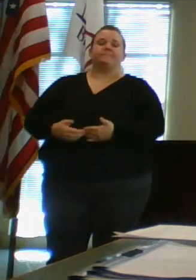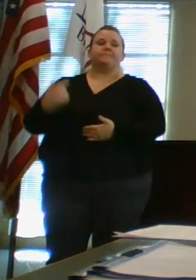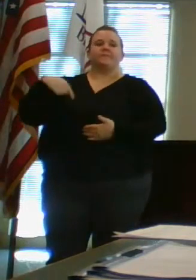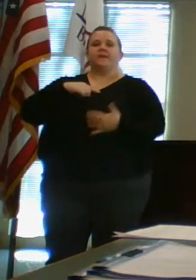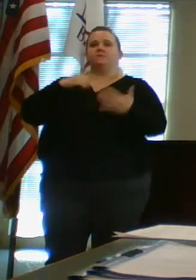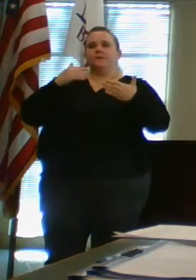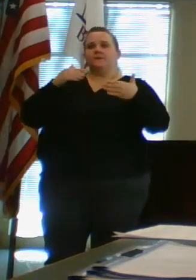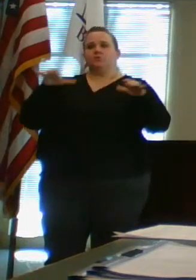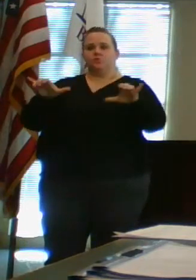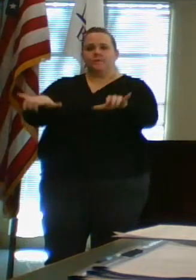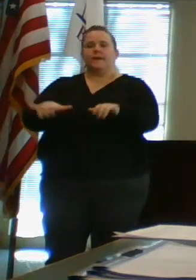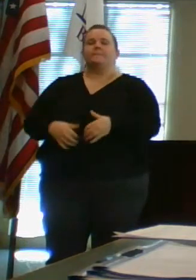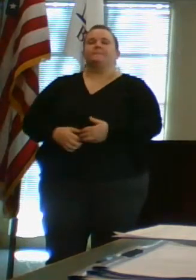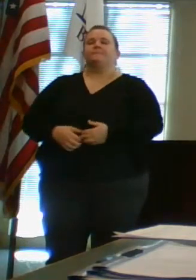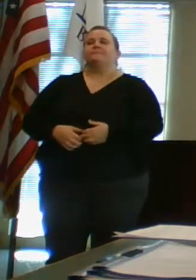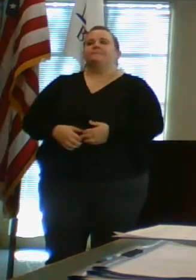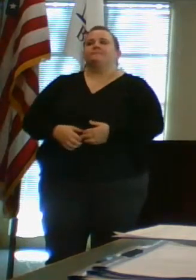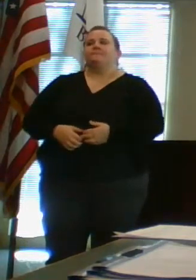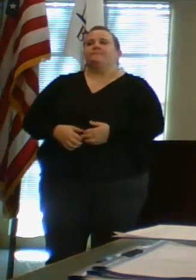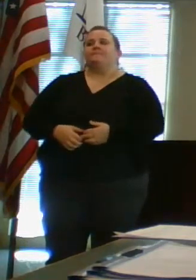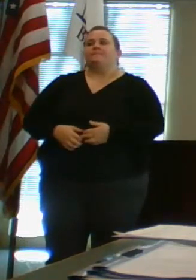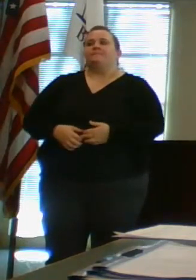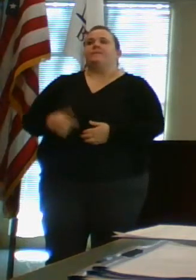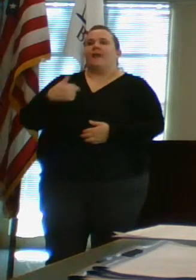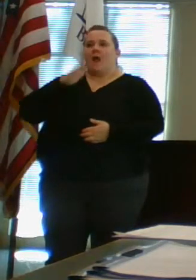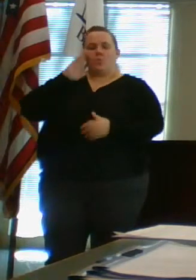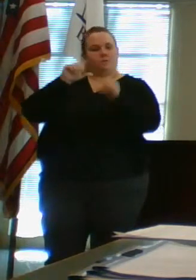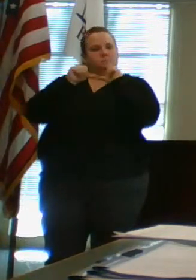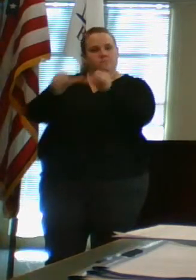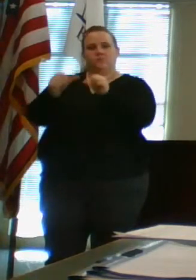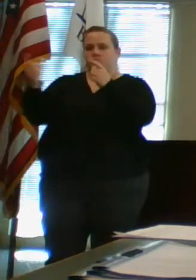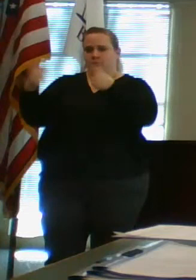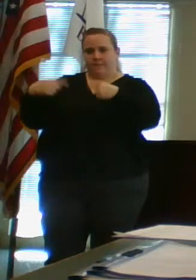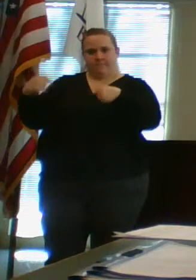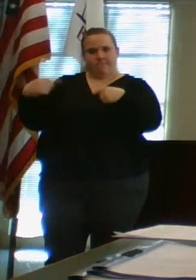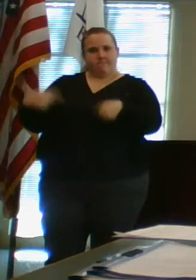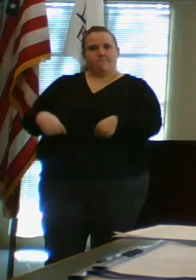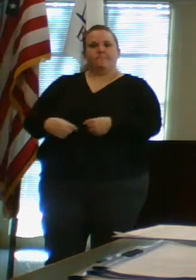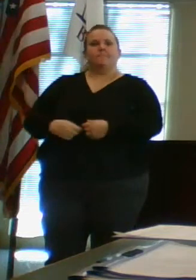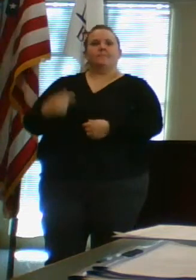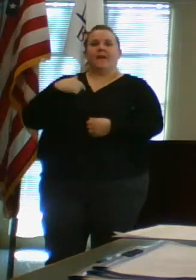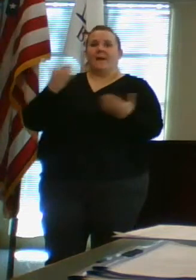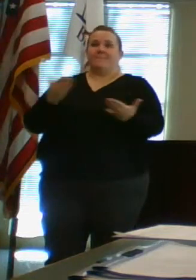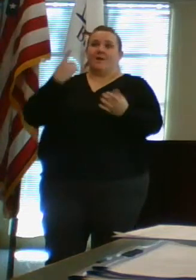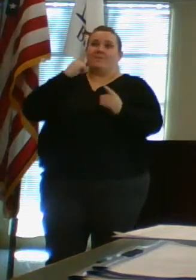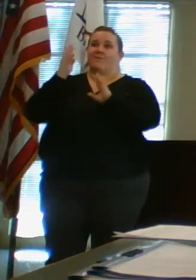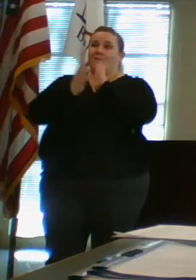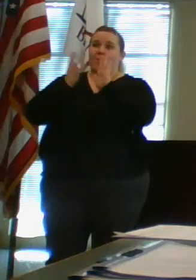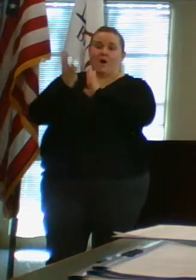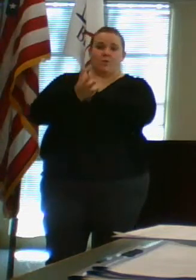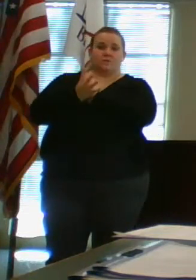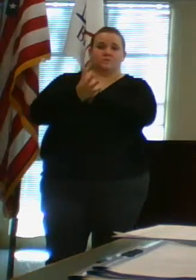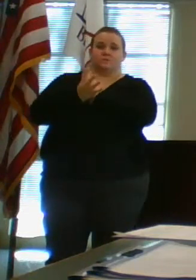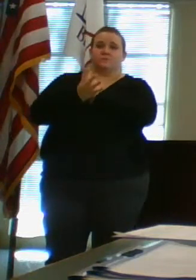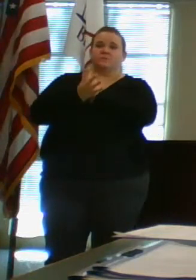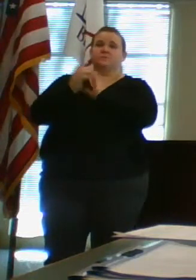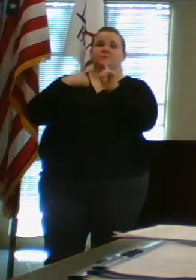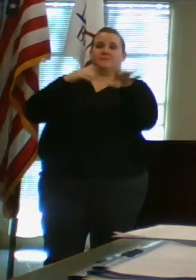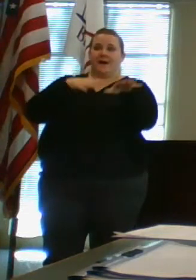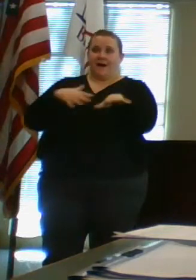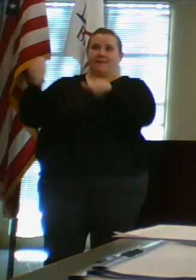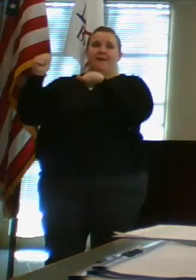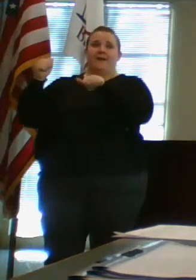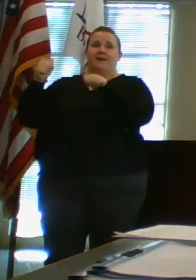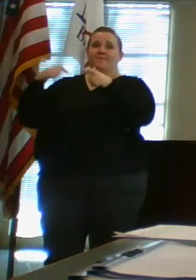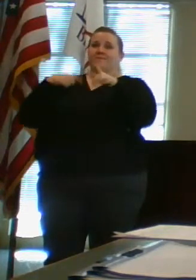we go through that. So, I'm going to continue to come in. I'm here for four hours. I leave.